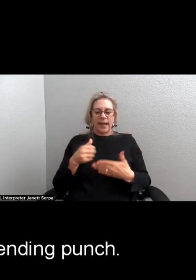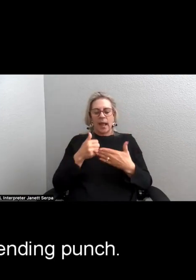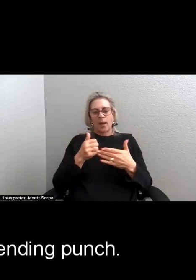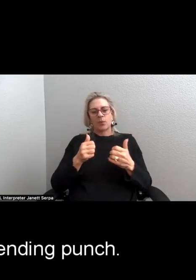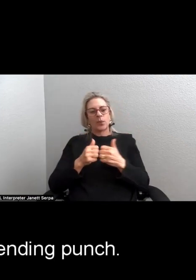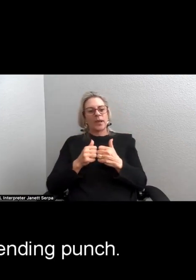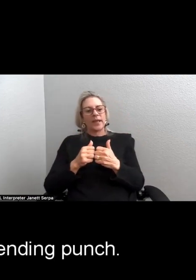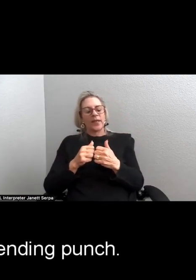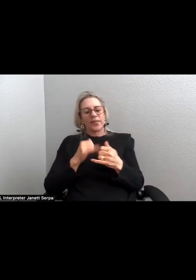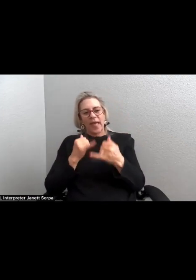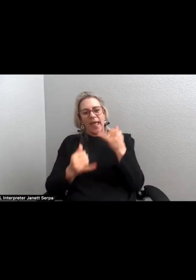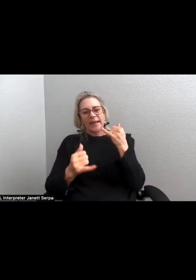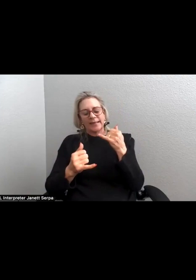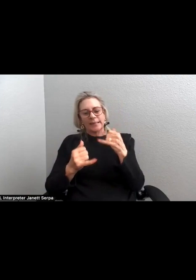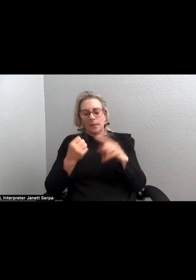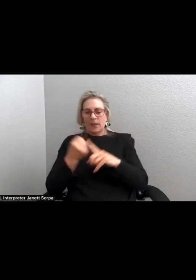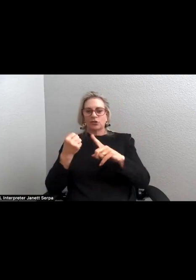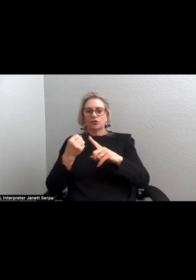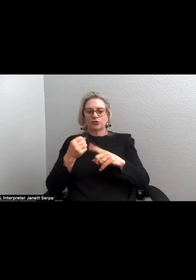the ending punch.